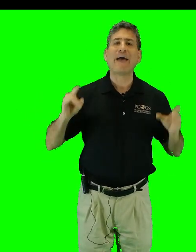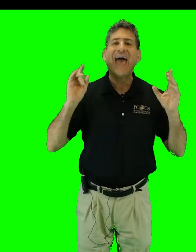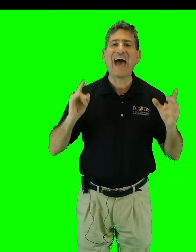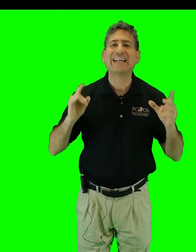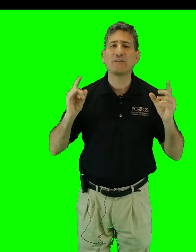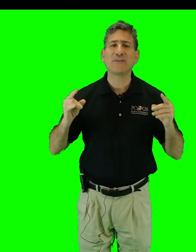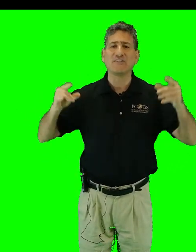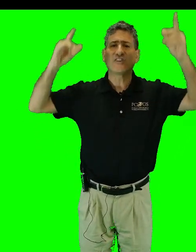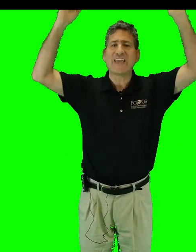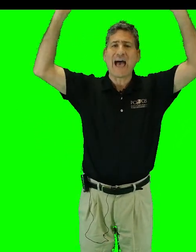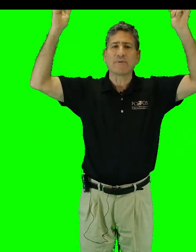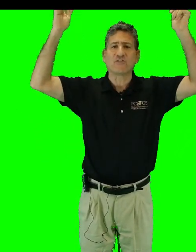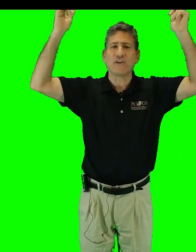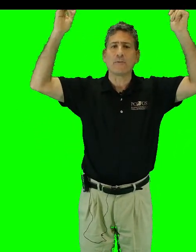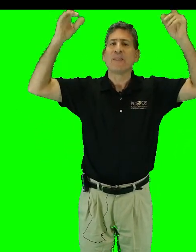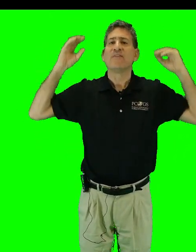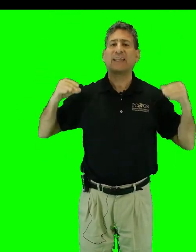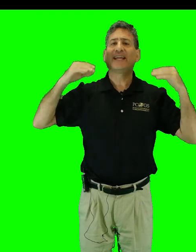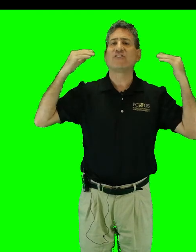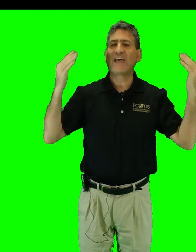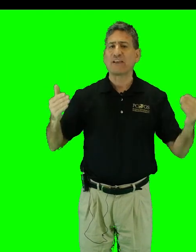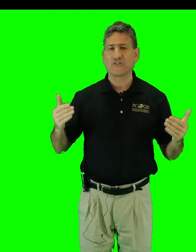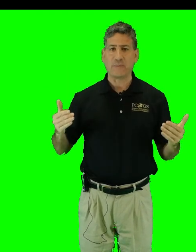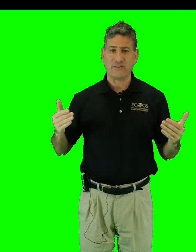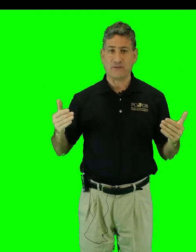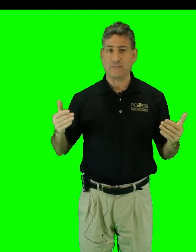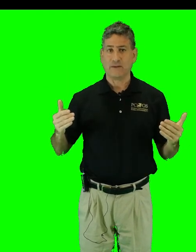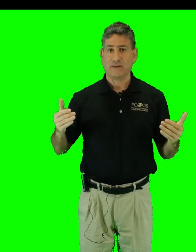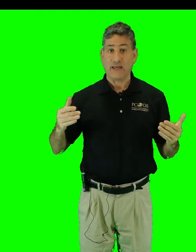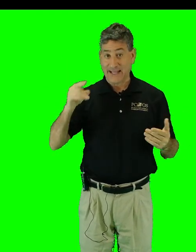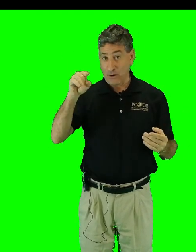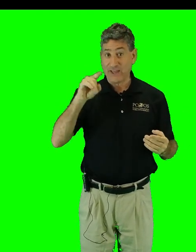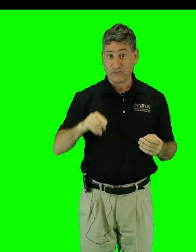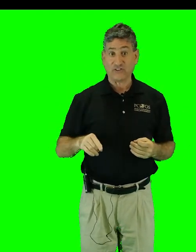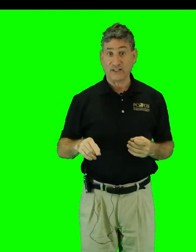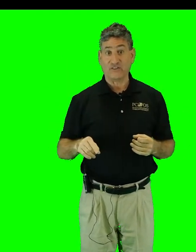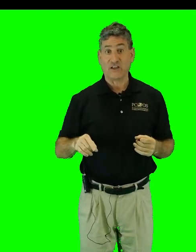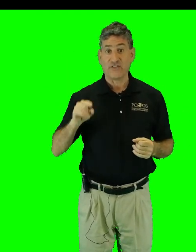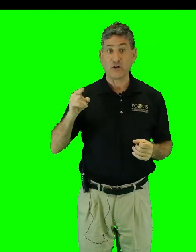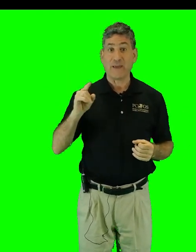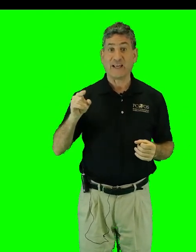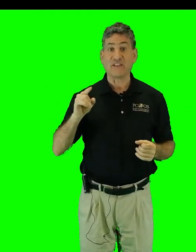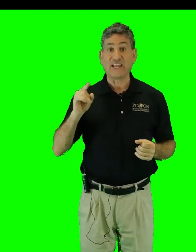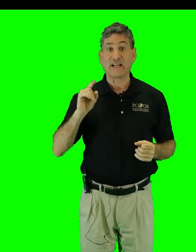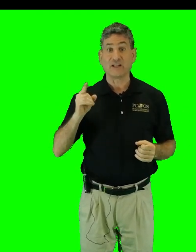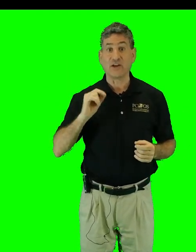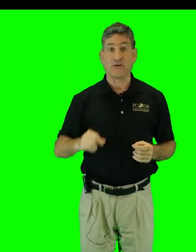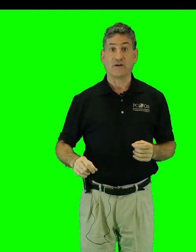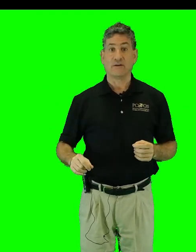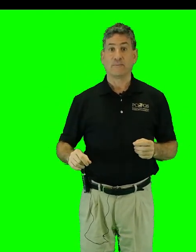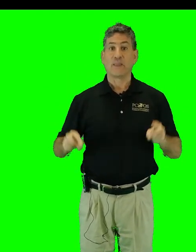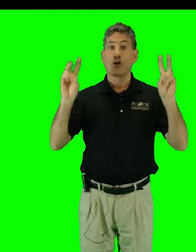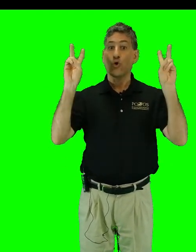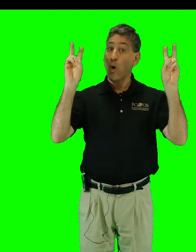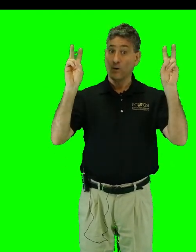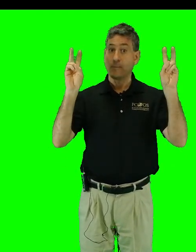adding things to the atmosphere that can exacerbate them. And now we have studies that are making the lake clearer. Quote,